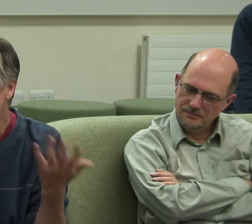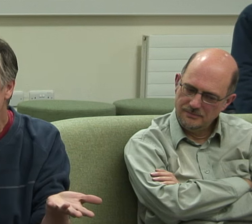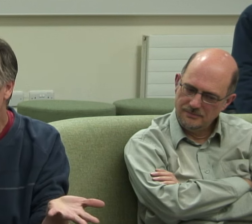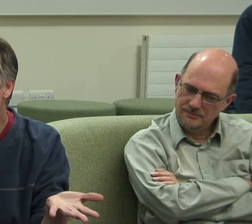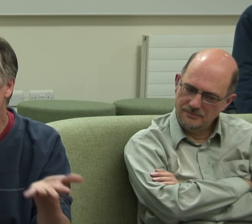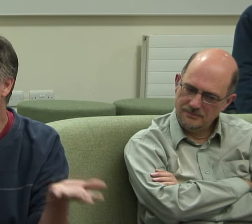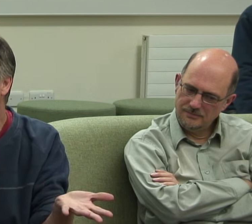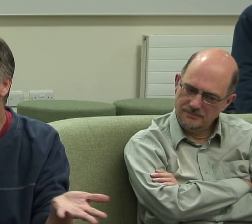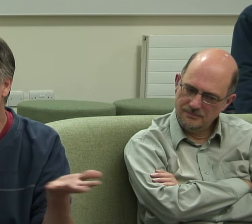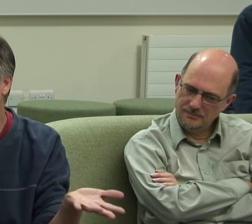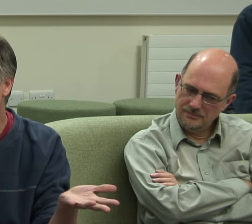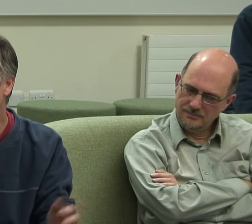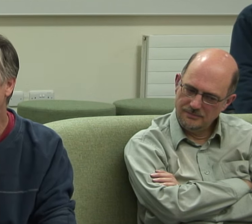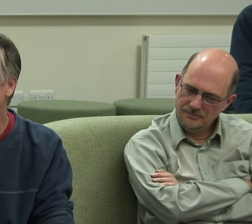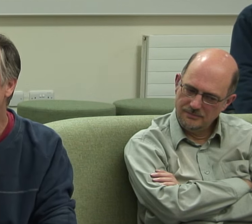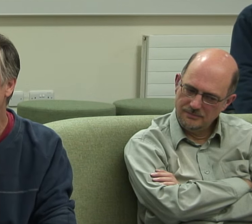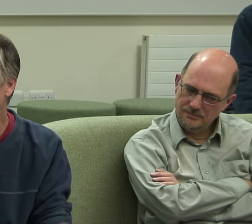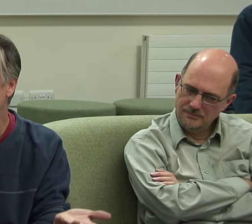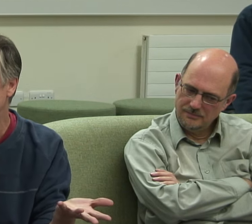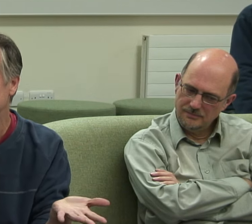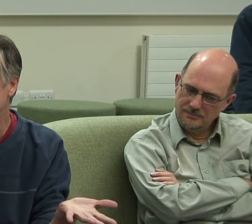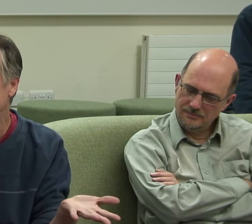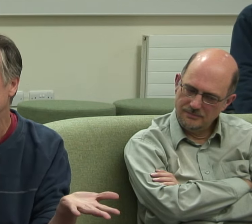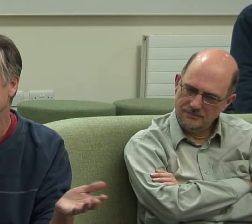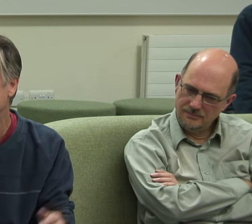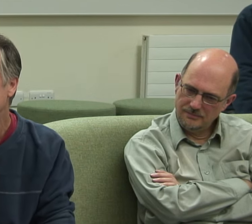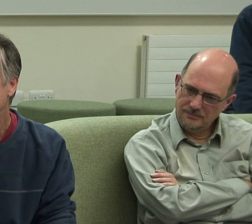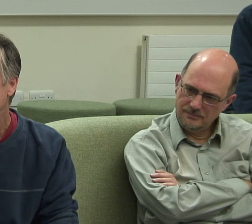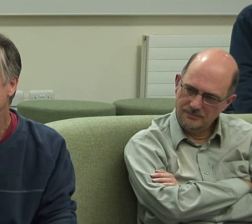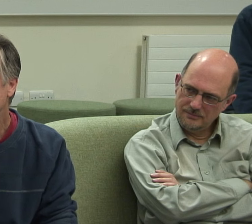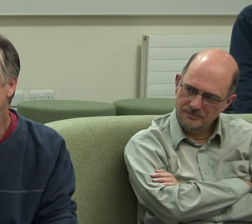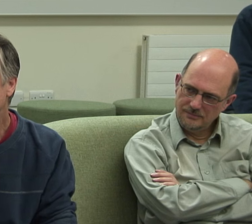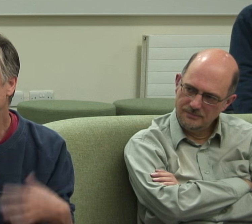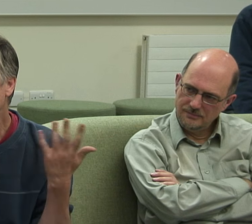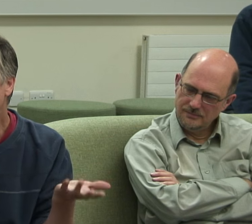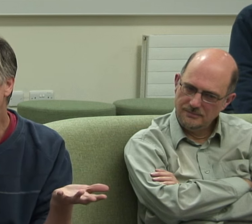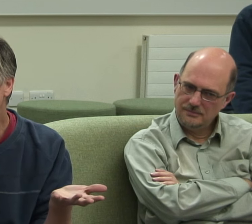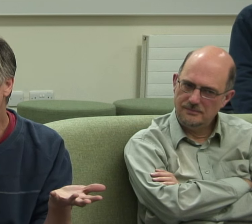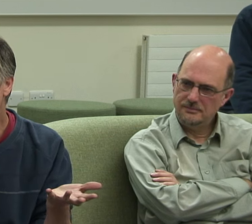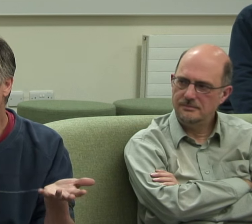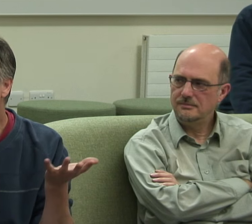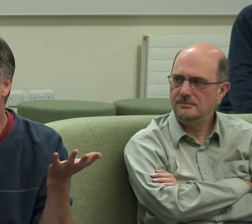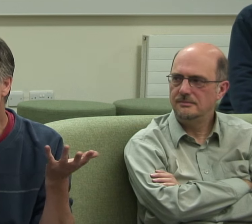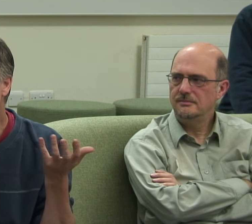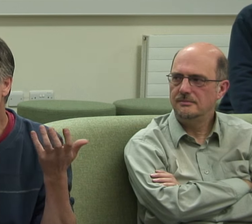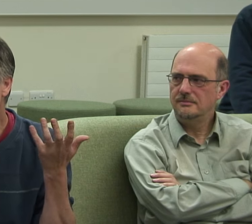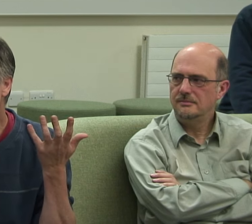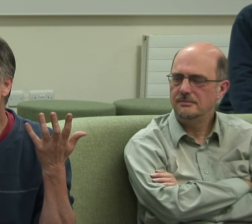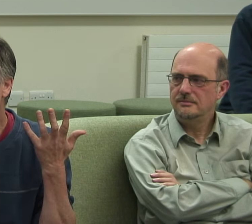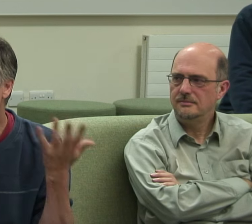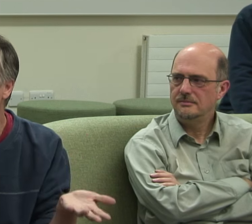speak out so articulately against coercive treatment. But when I try to